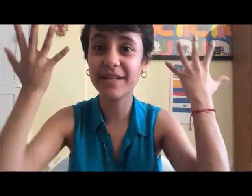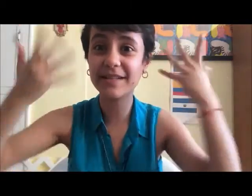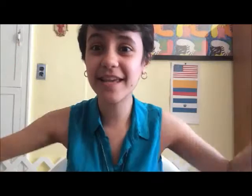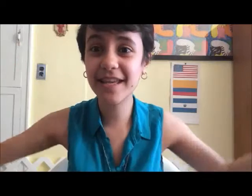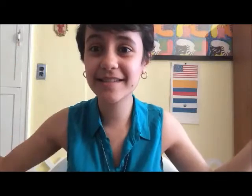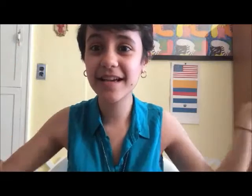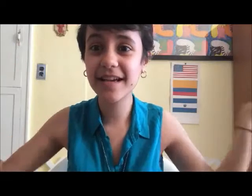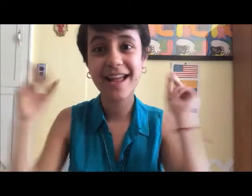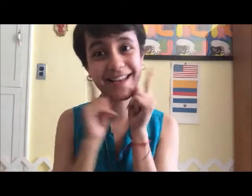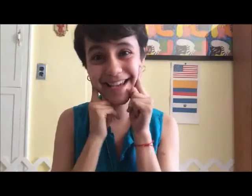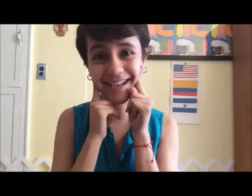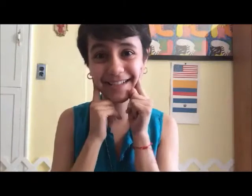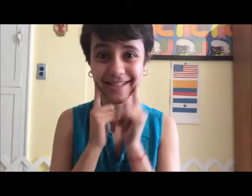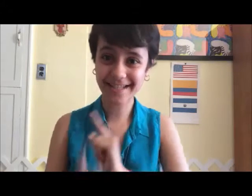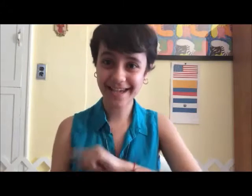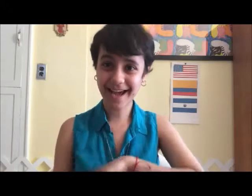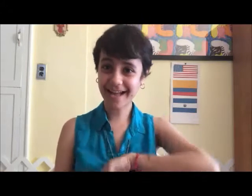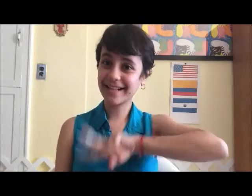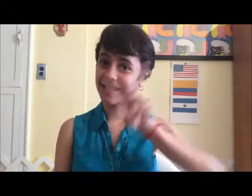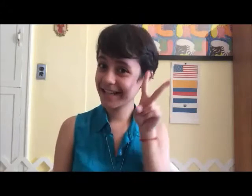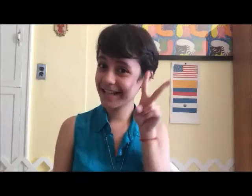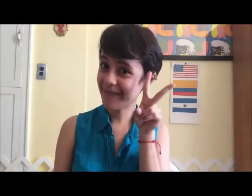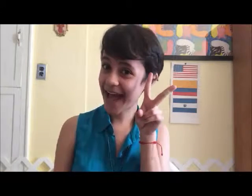things, and yeah, just like yeah. Bye.